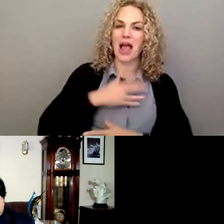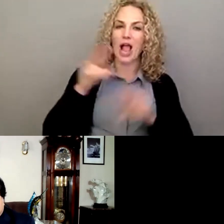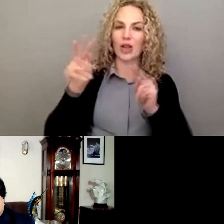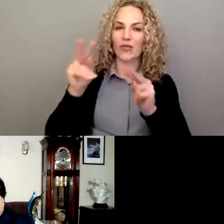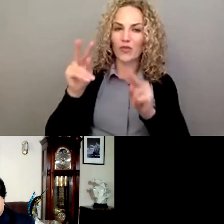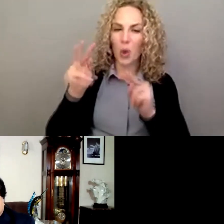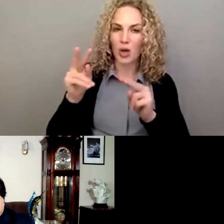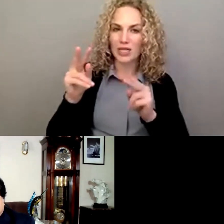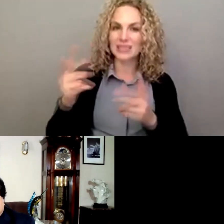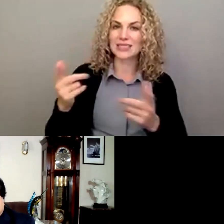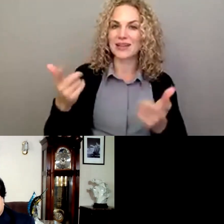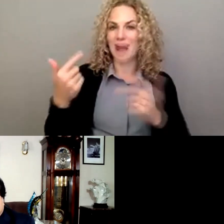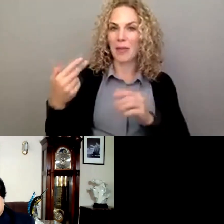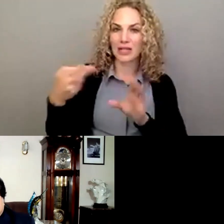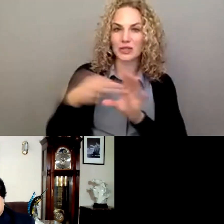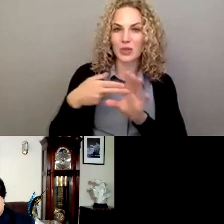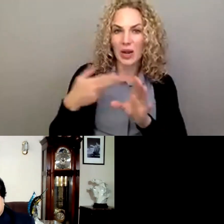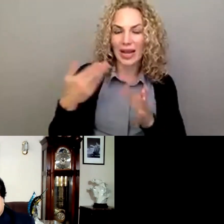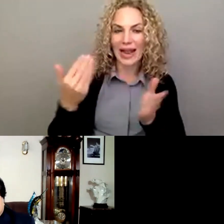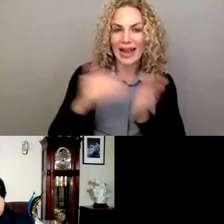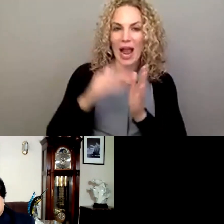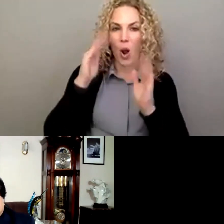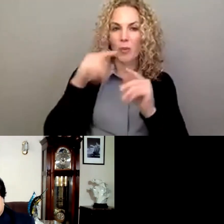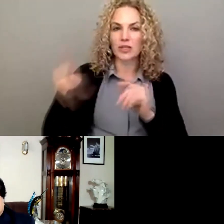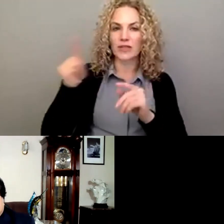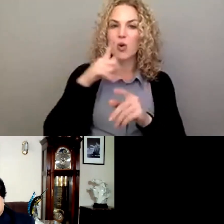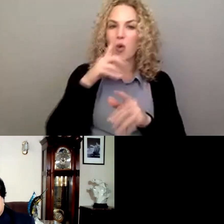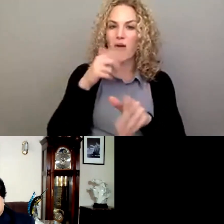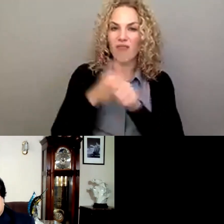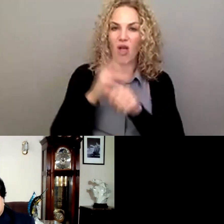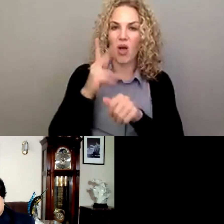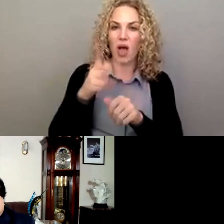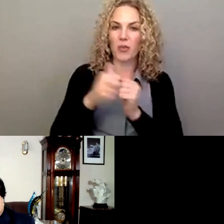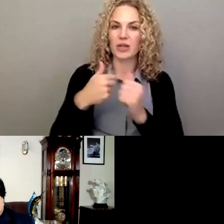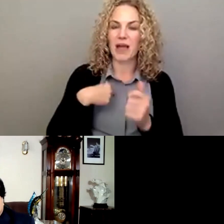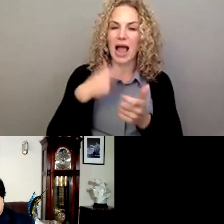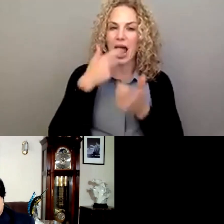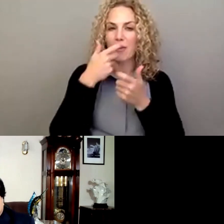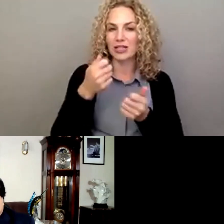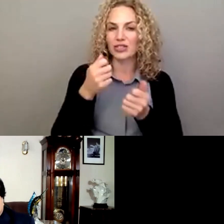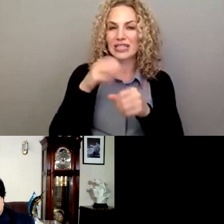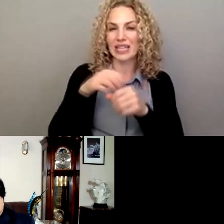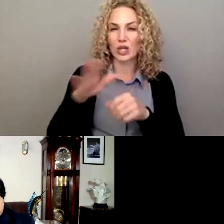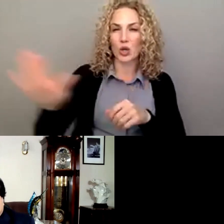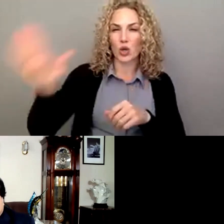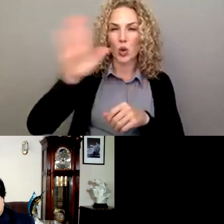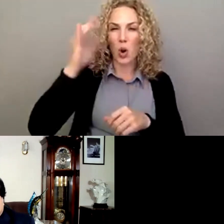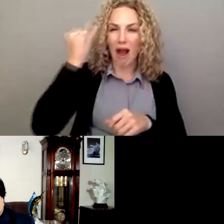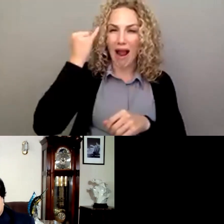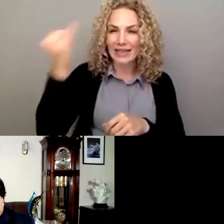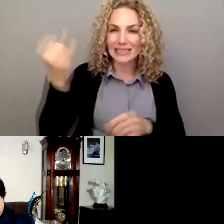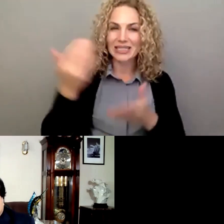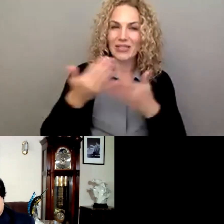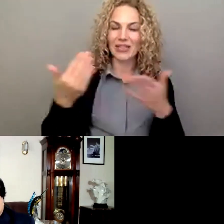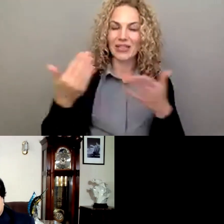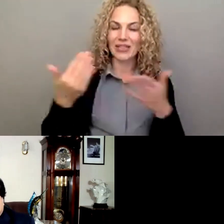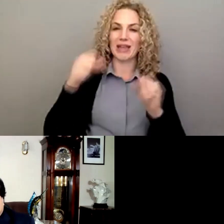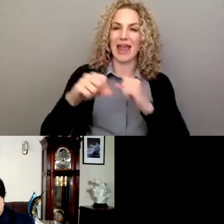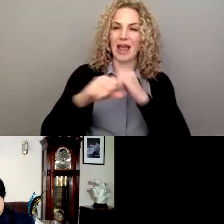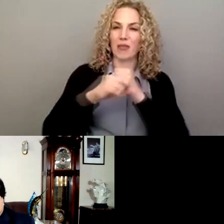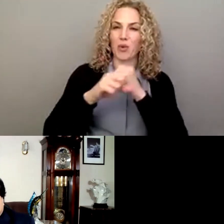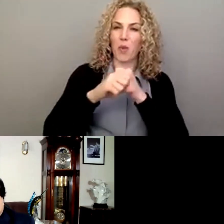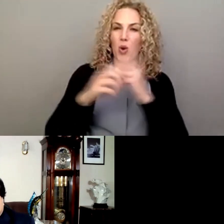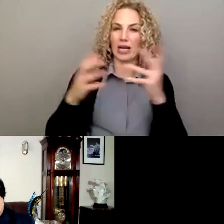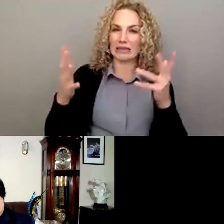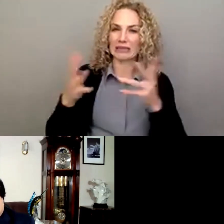coming back. And I hope some of you will follow up with me because I'm really interested in your ideas of things that we could be promoting with the state